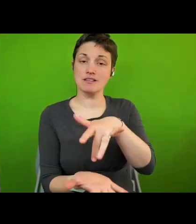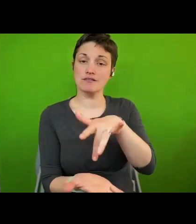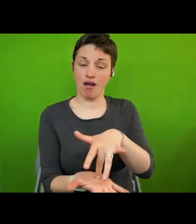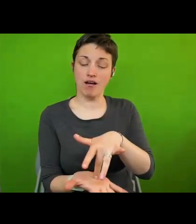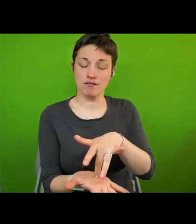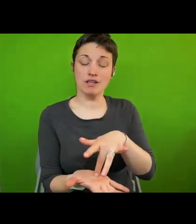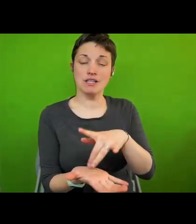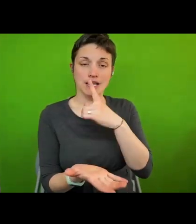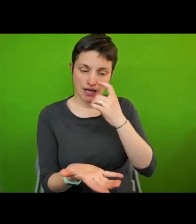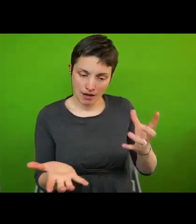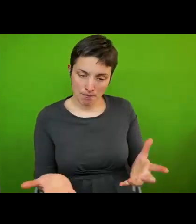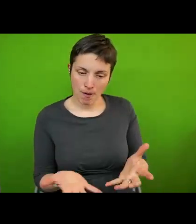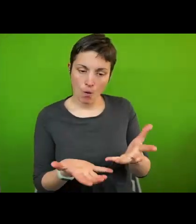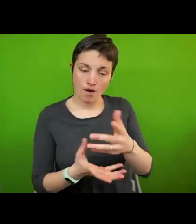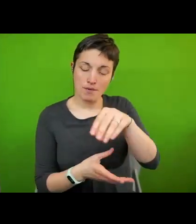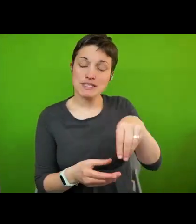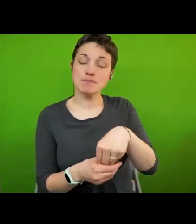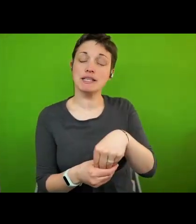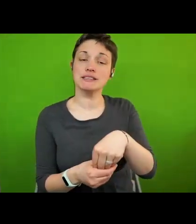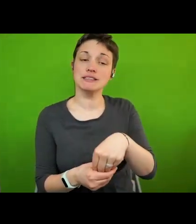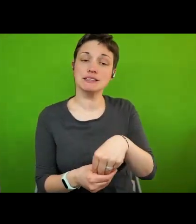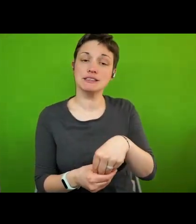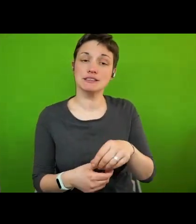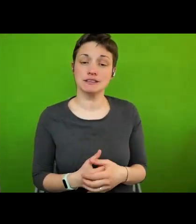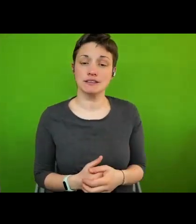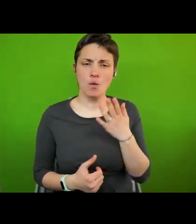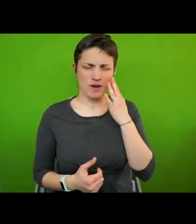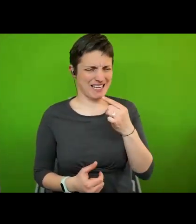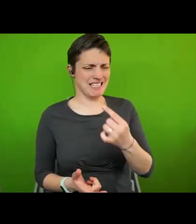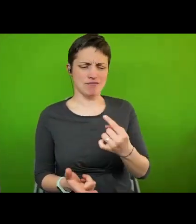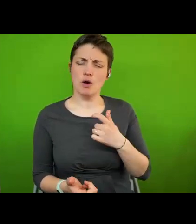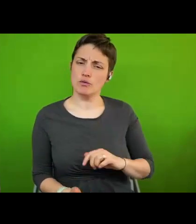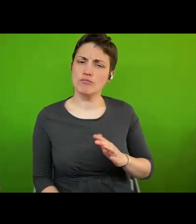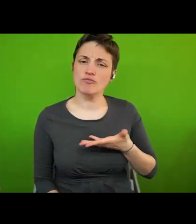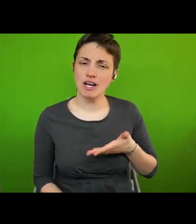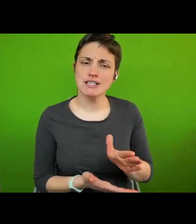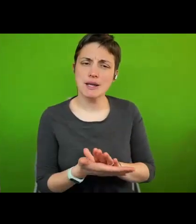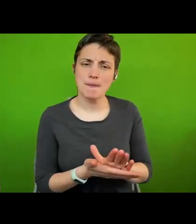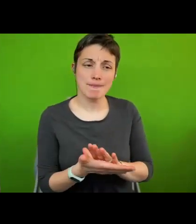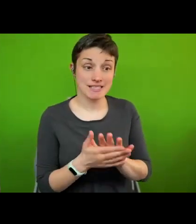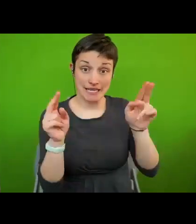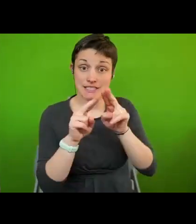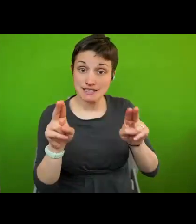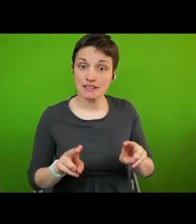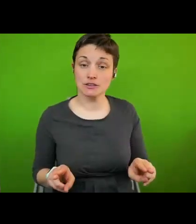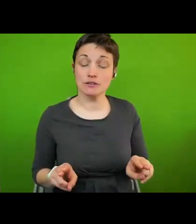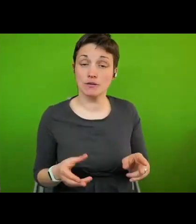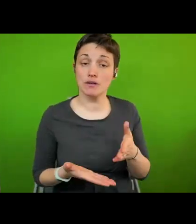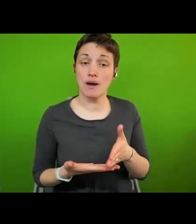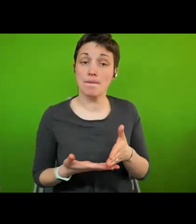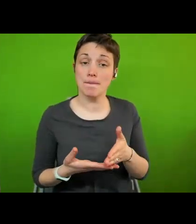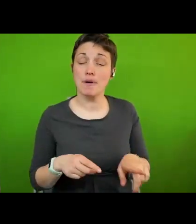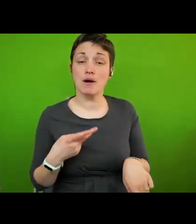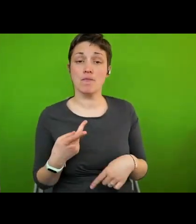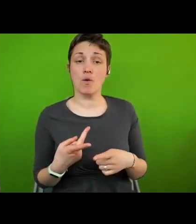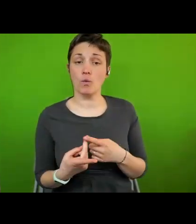participate and when i say human rights here i mean of course international human rights law but i mean also